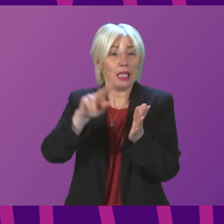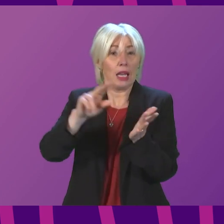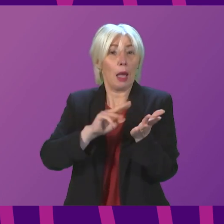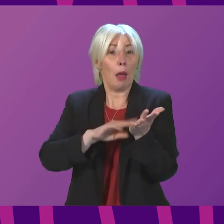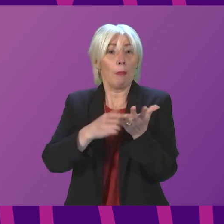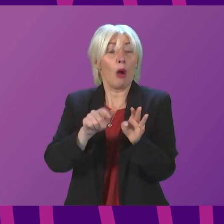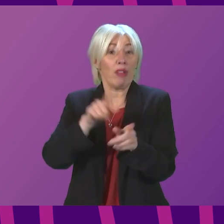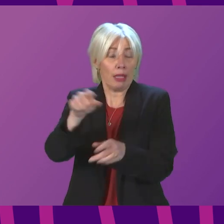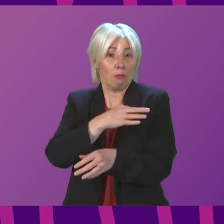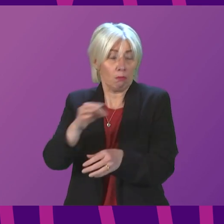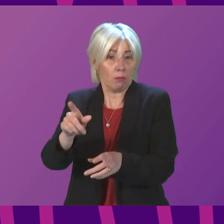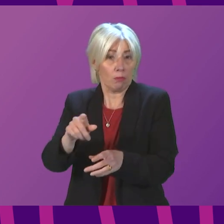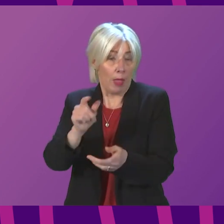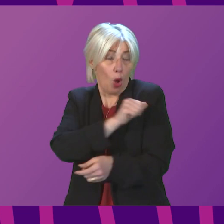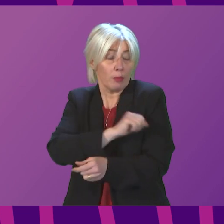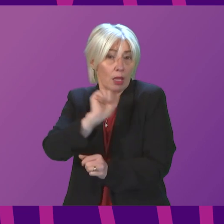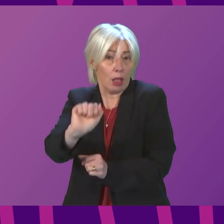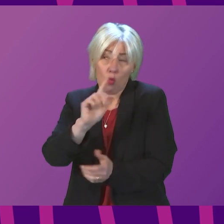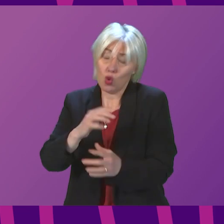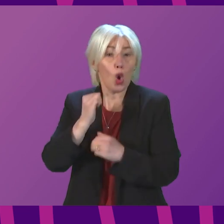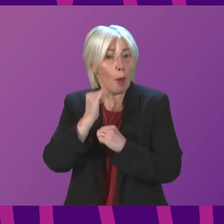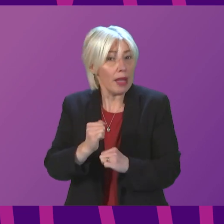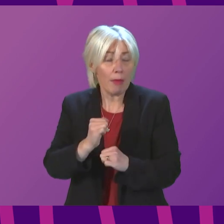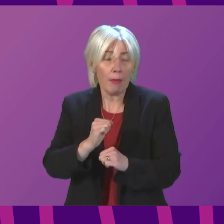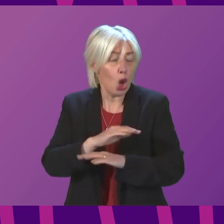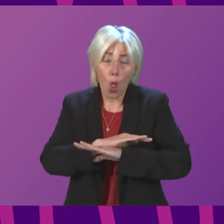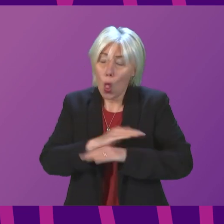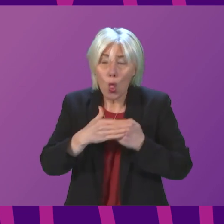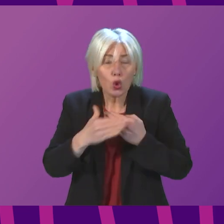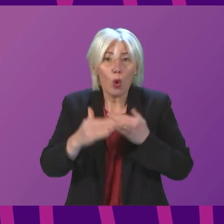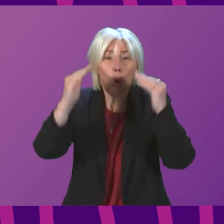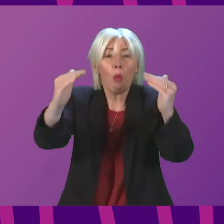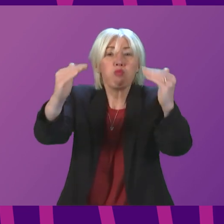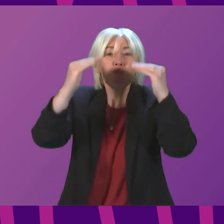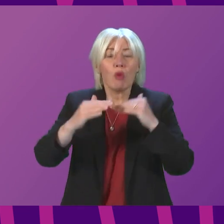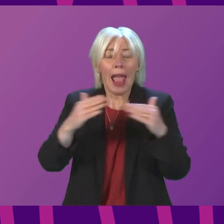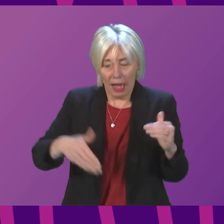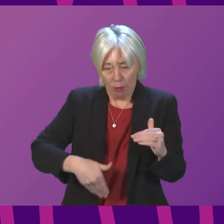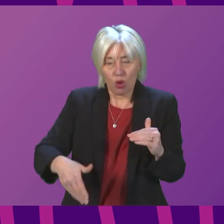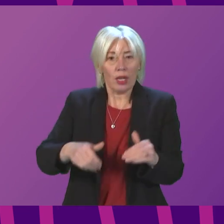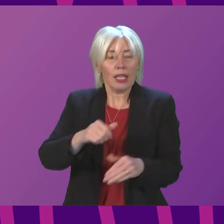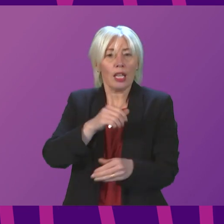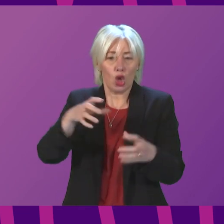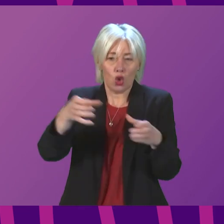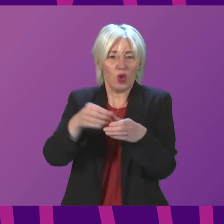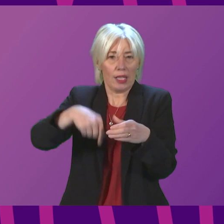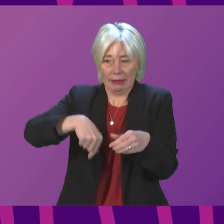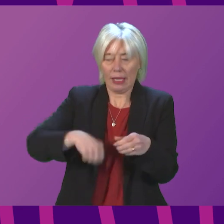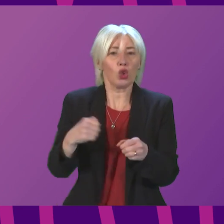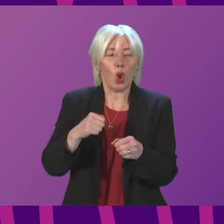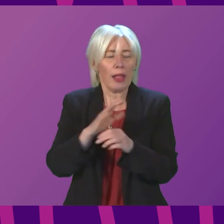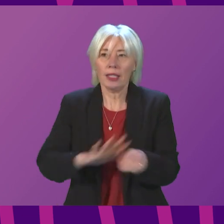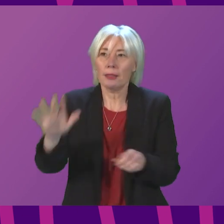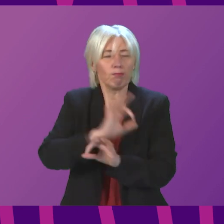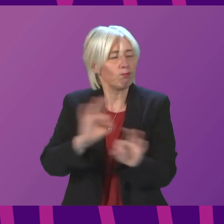And will she make a commitment that there will be no further downgrades to maternity units anywhere in Scotland? The Minister.